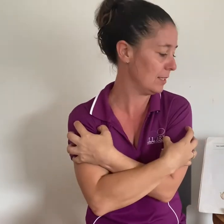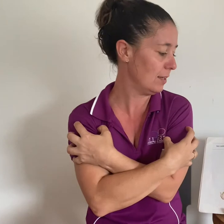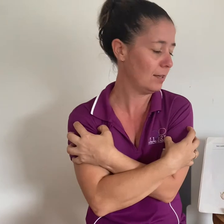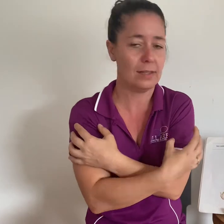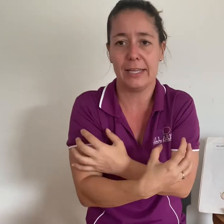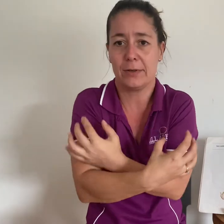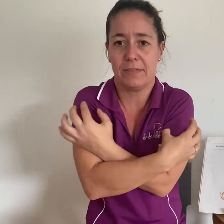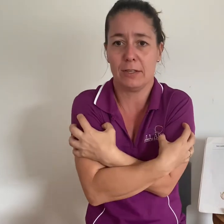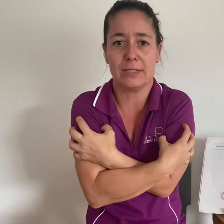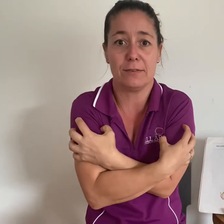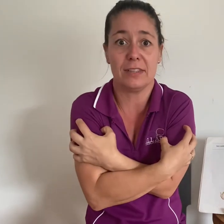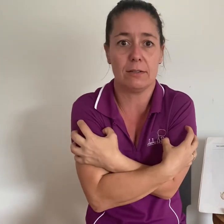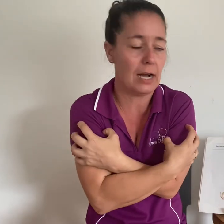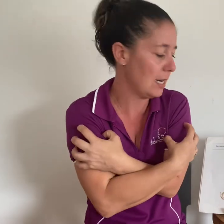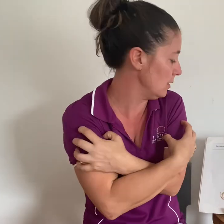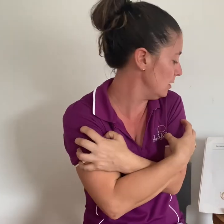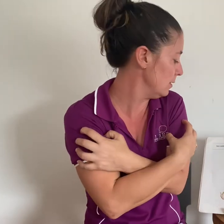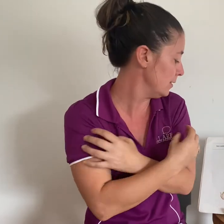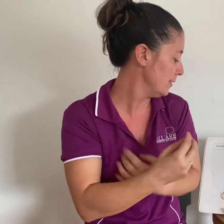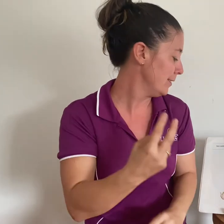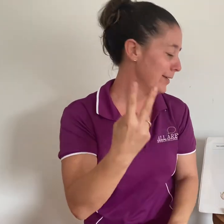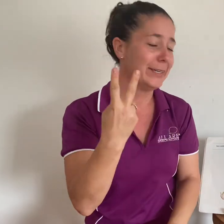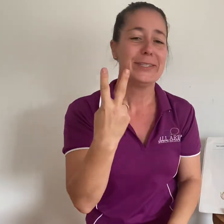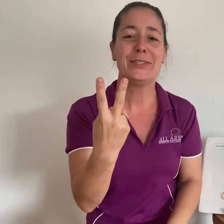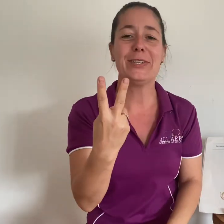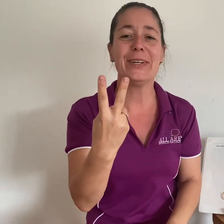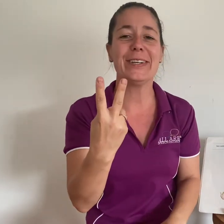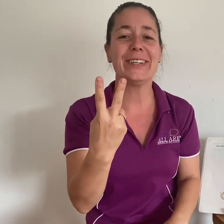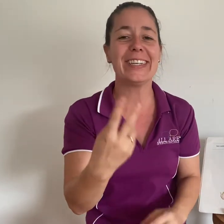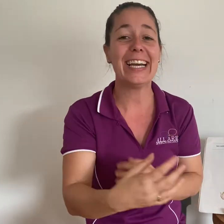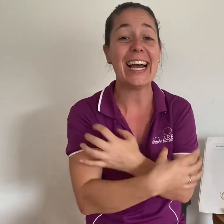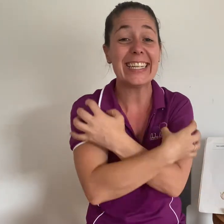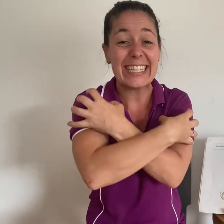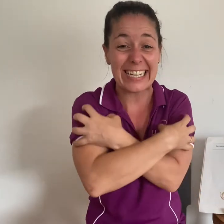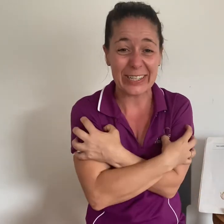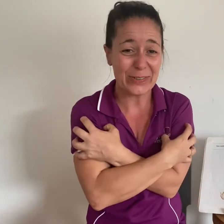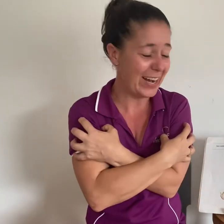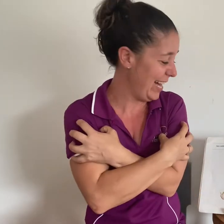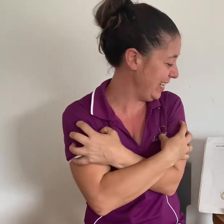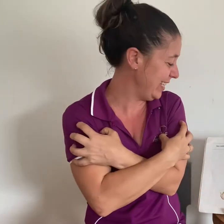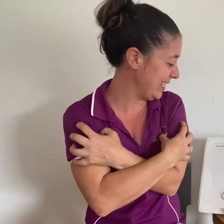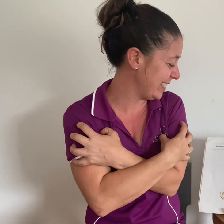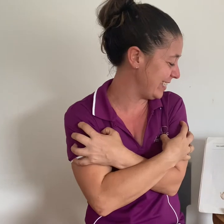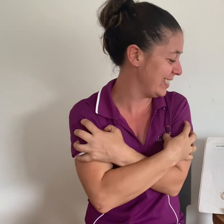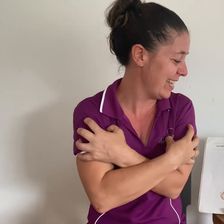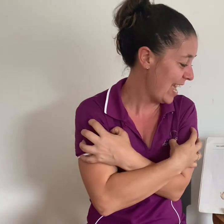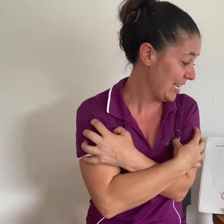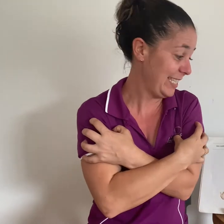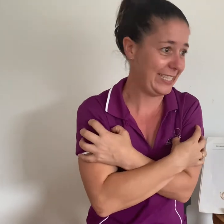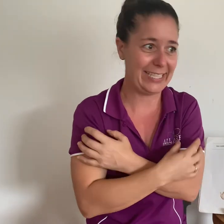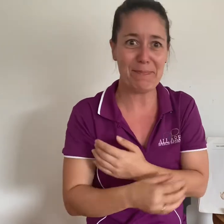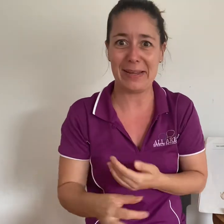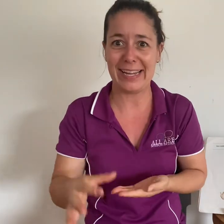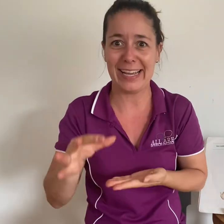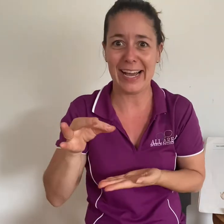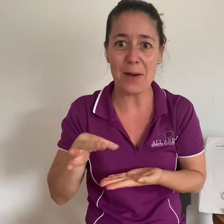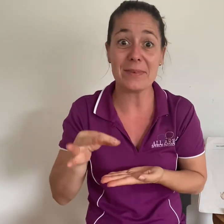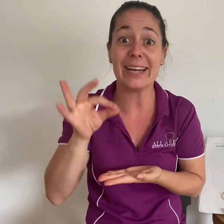like you're giving yourself a little hug two cuddly koalas sipping gum nut